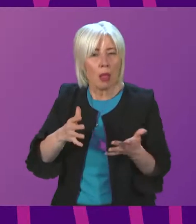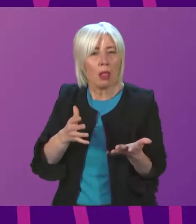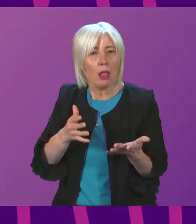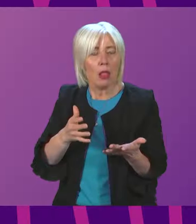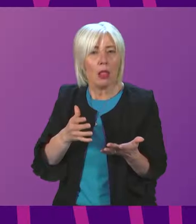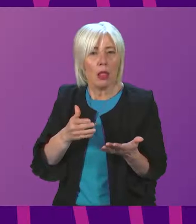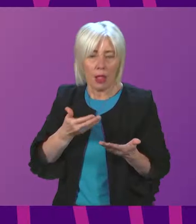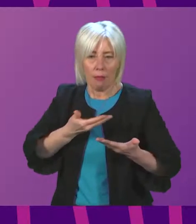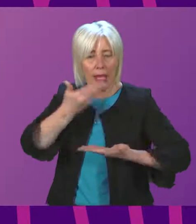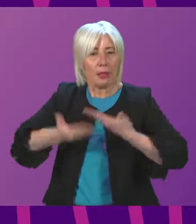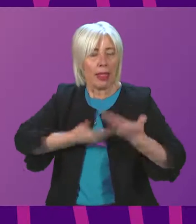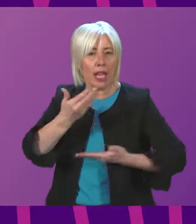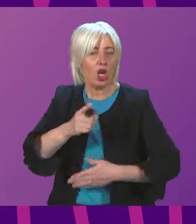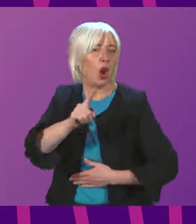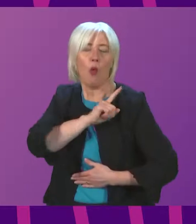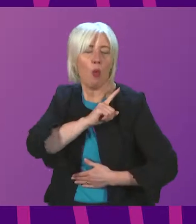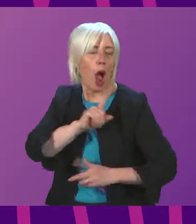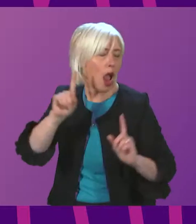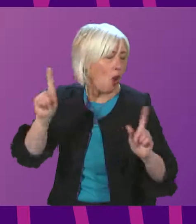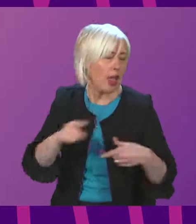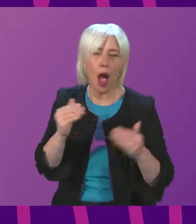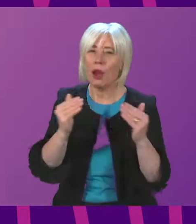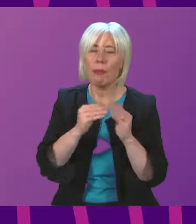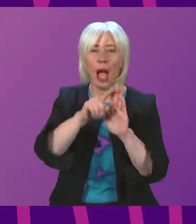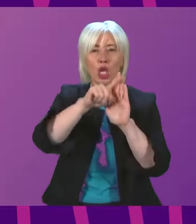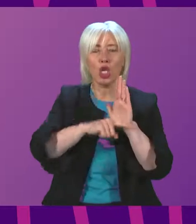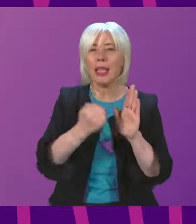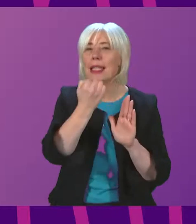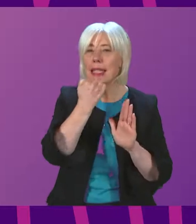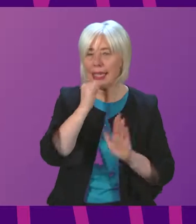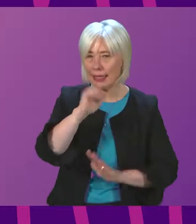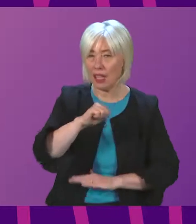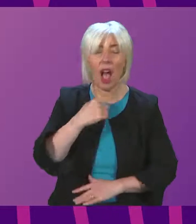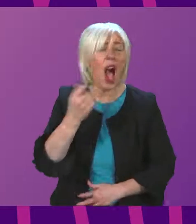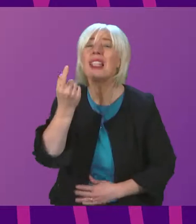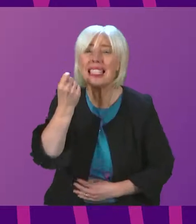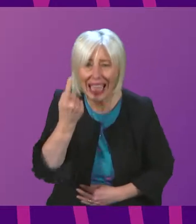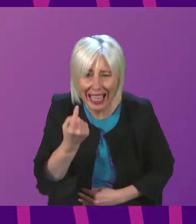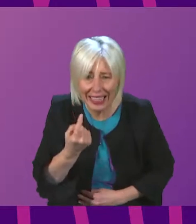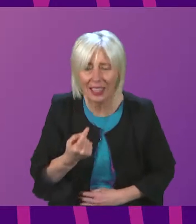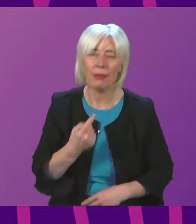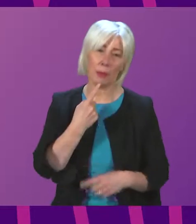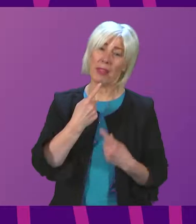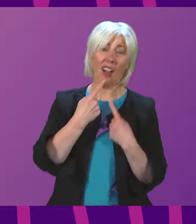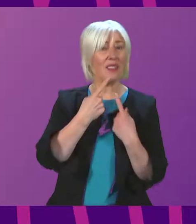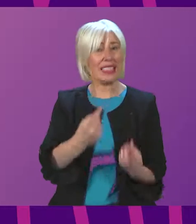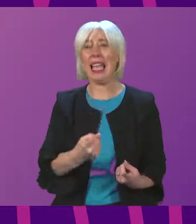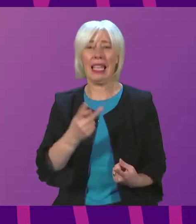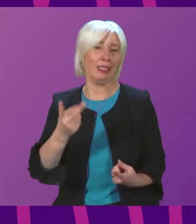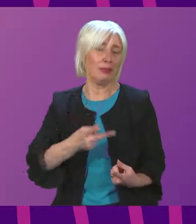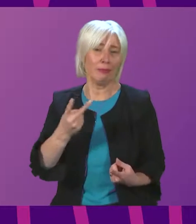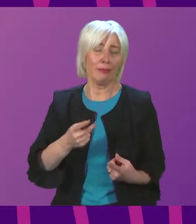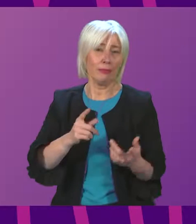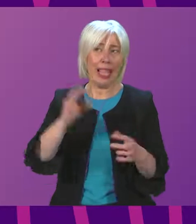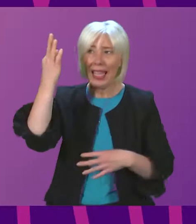as to why they would not be able to meet these deadlines. So we understand that. And as I've said throughout this, local